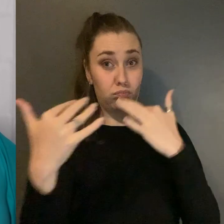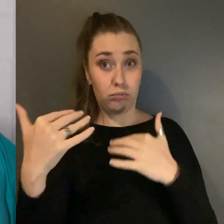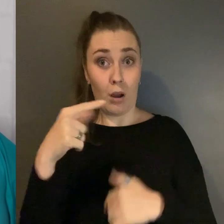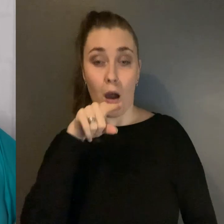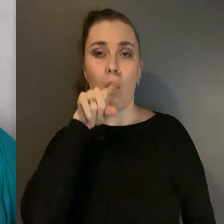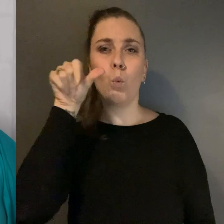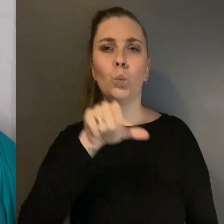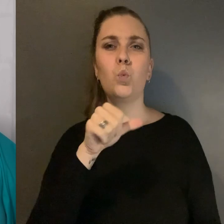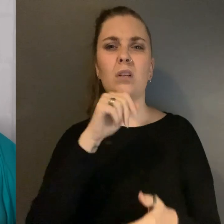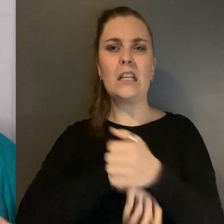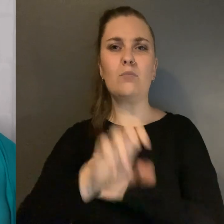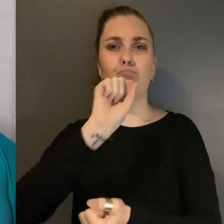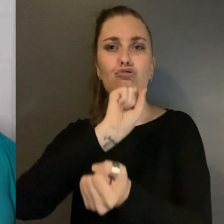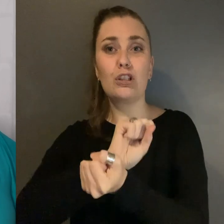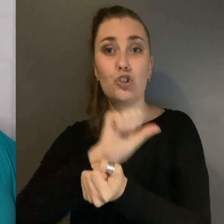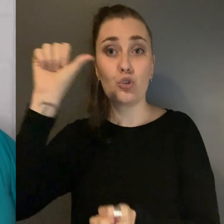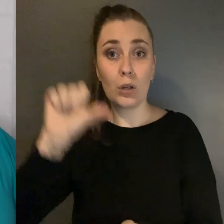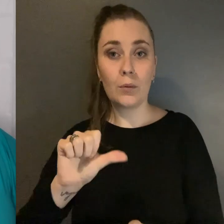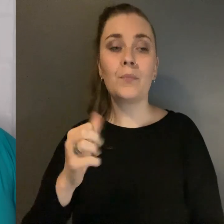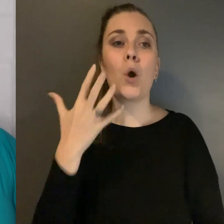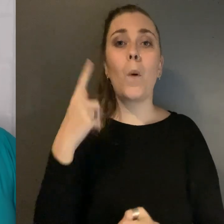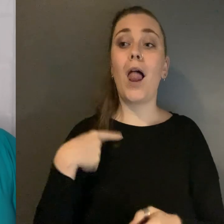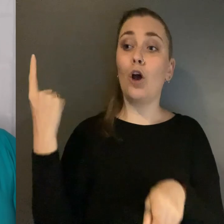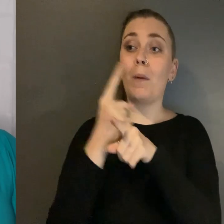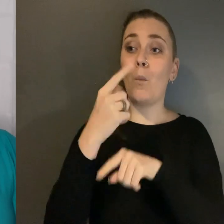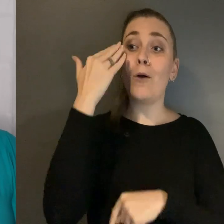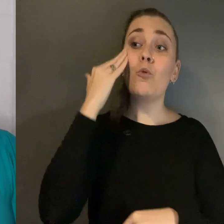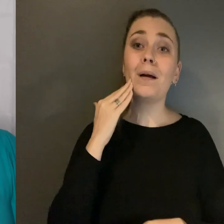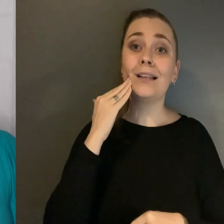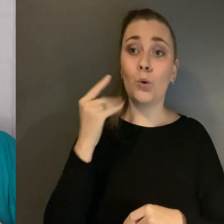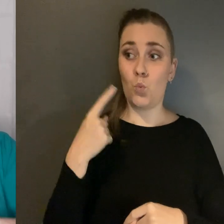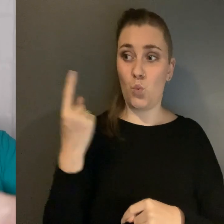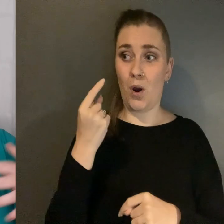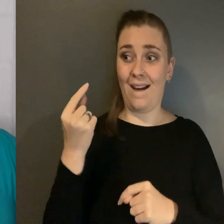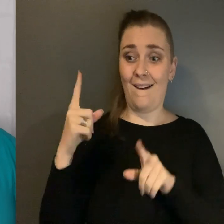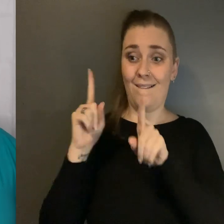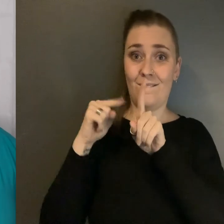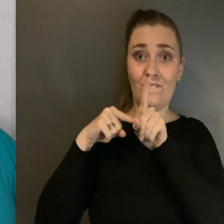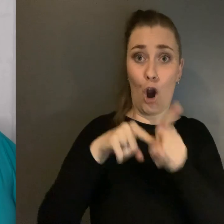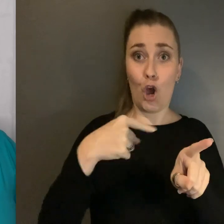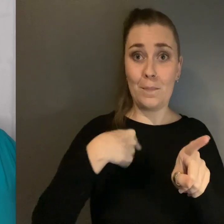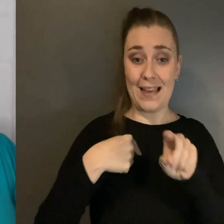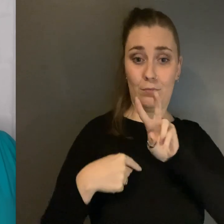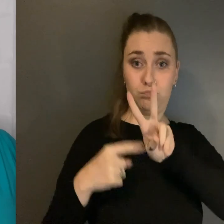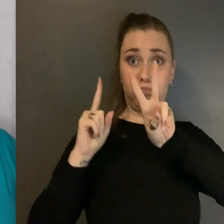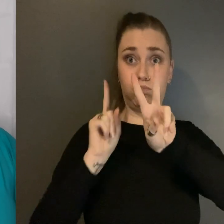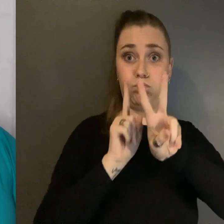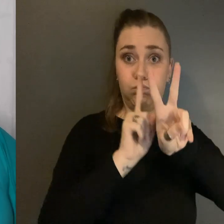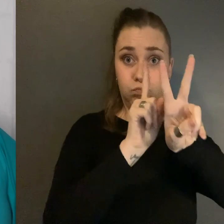When I talked about the woman who followed me and another disabled friend down several streets to